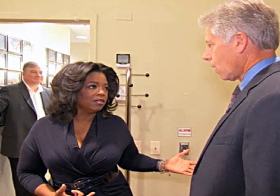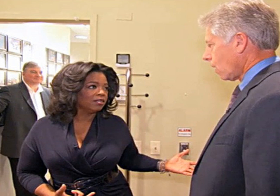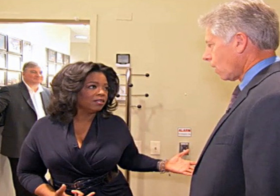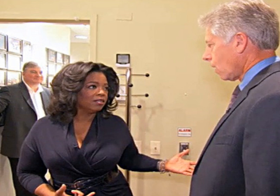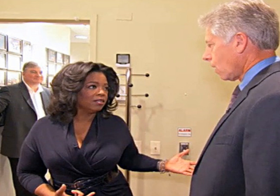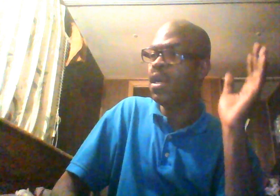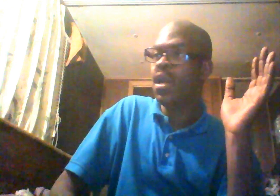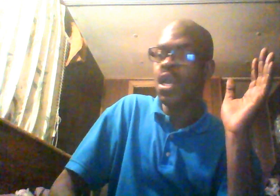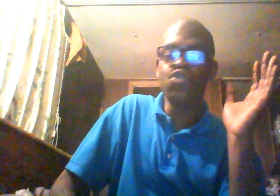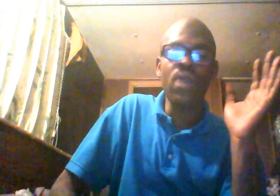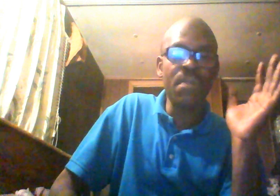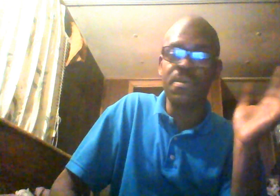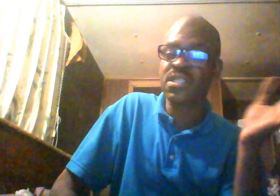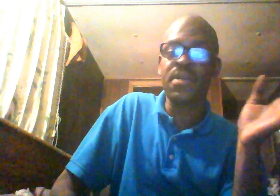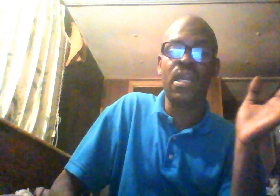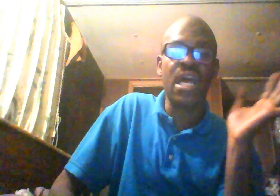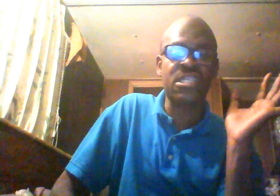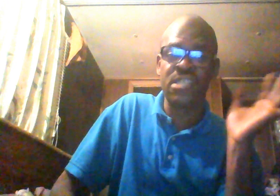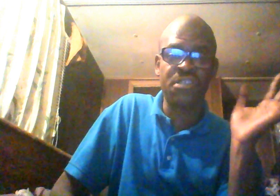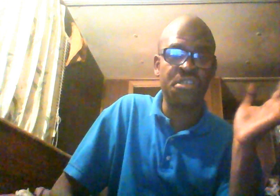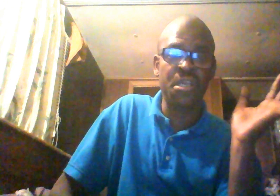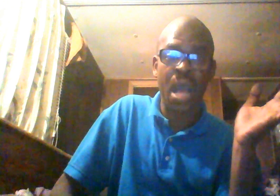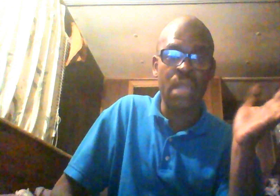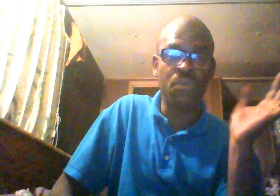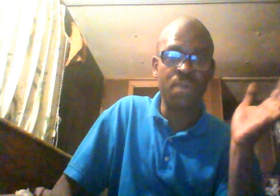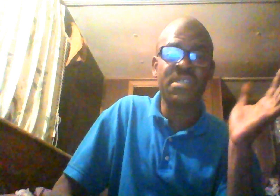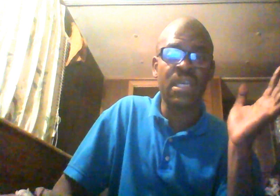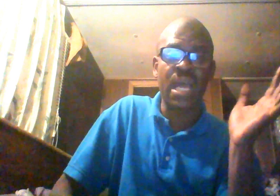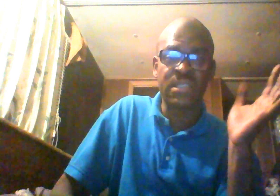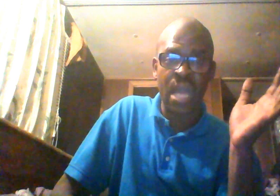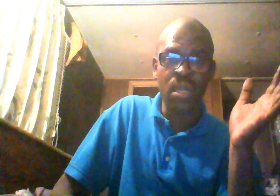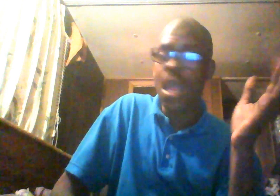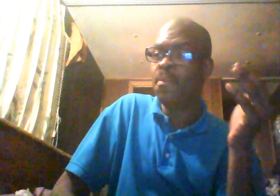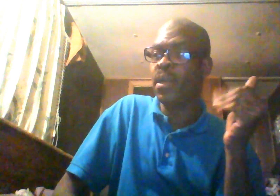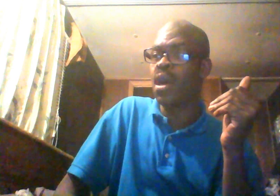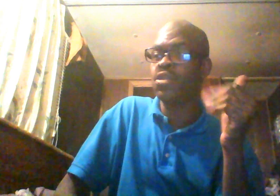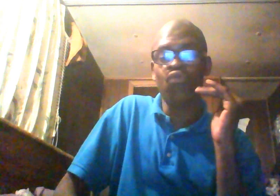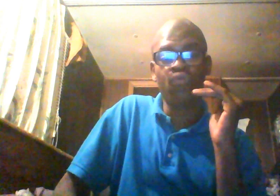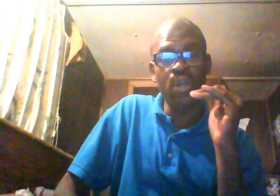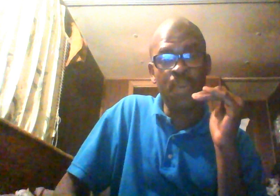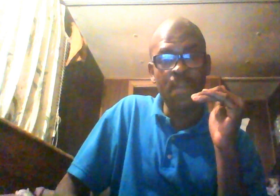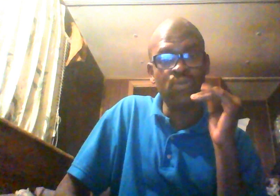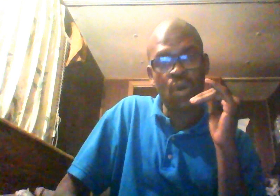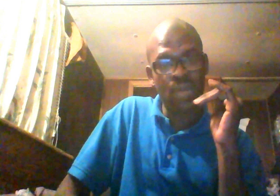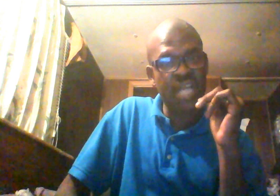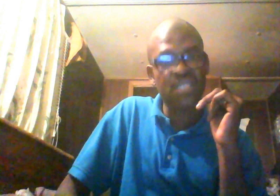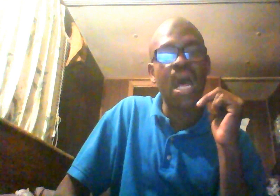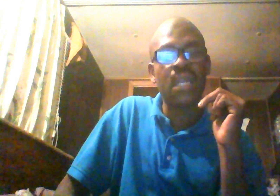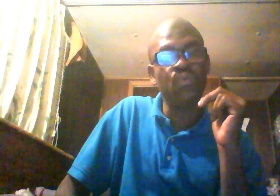Okay. You got to be able to stomach a lot of sick shit in Hollywood. I'm going to tell you like that. Because, real people don't last in Hollywood.